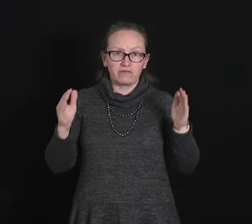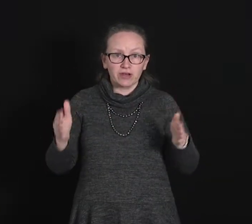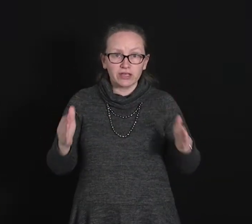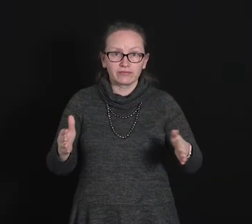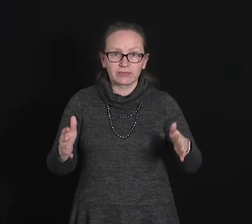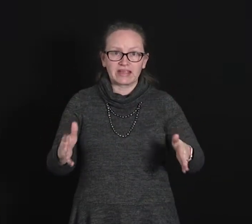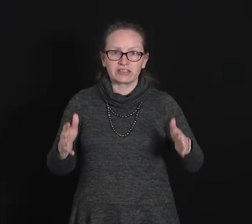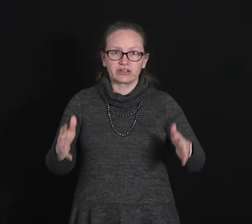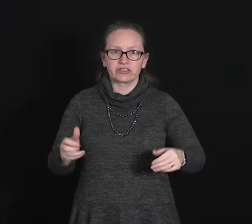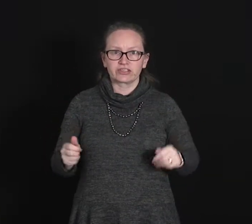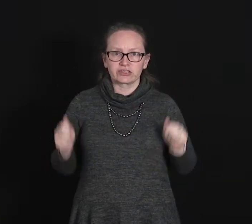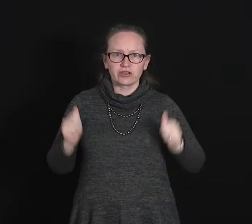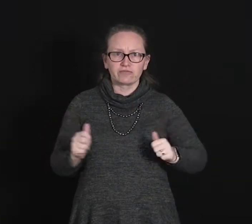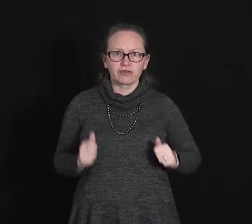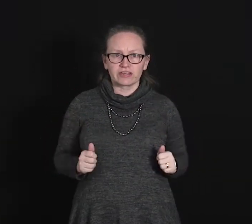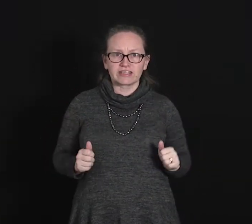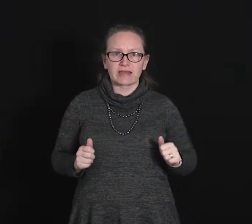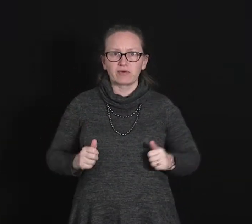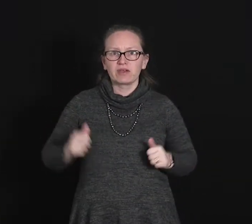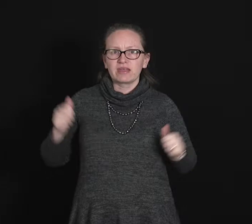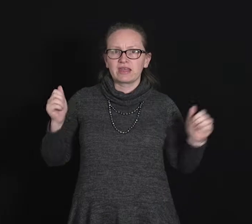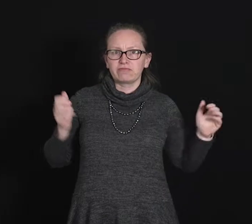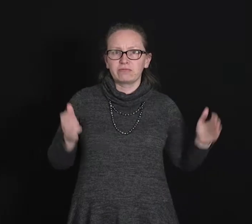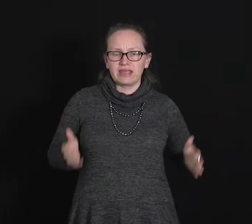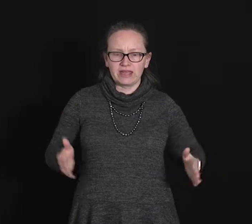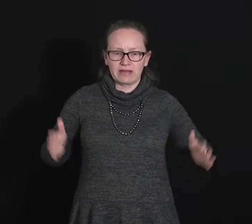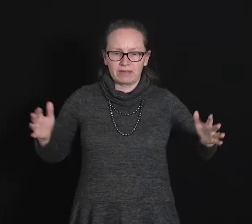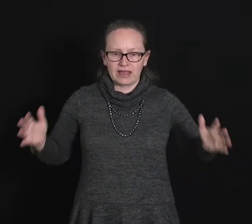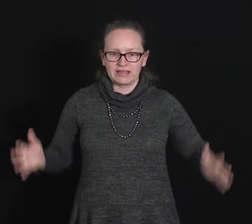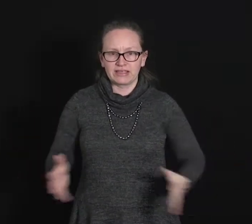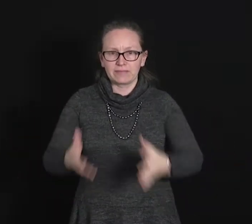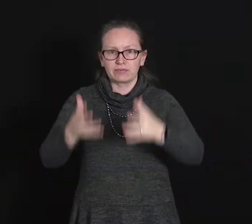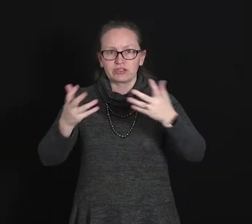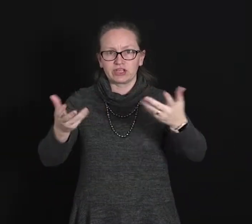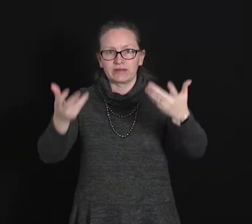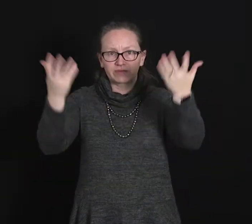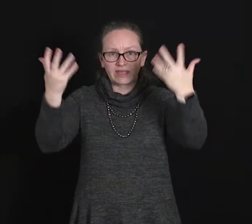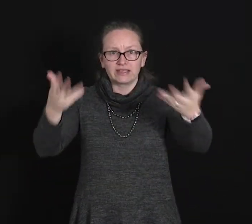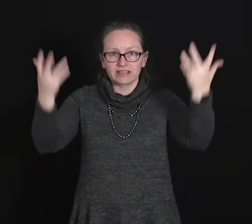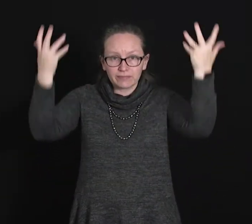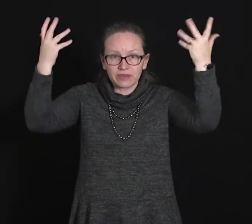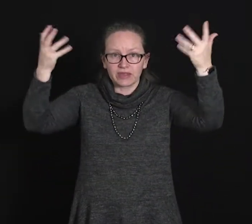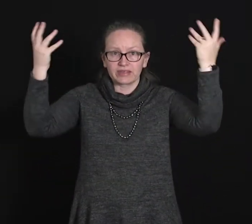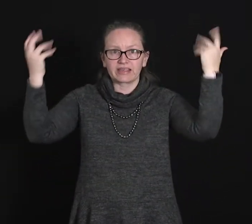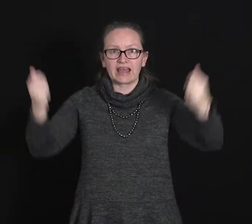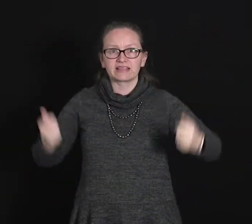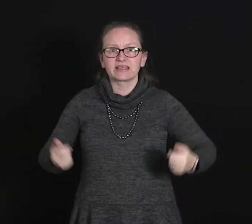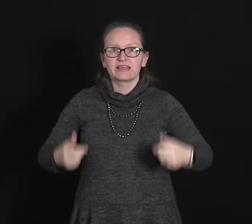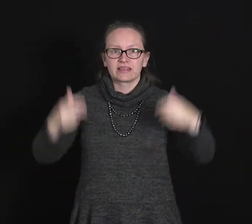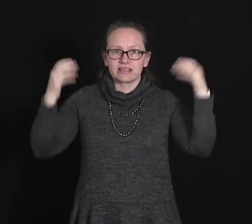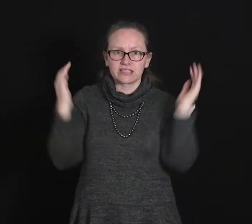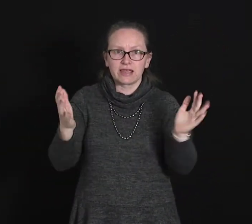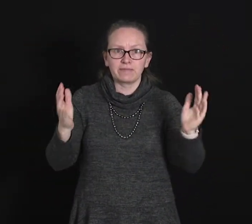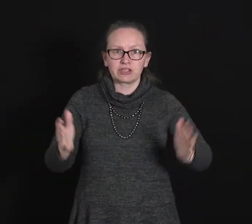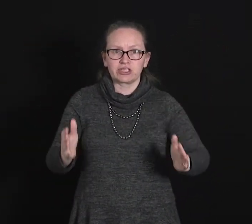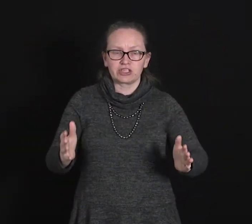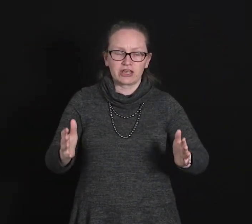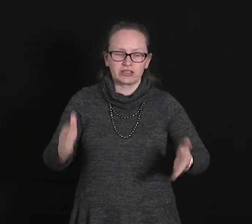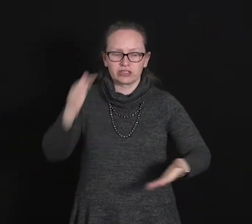volume remains constant. So for example, if we applied temperature, heated up the gas, then its temperature changes,